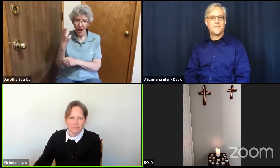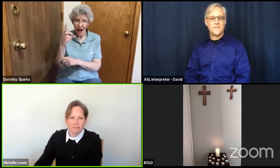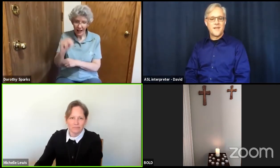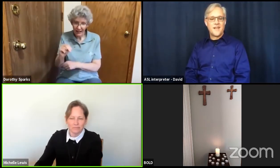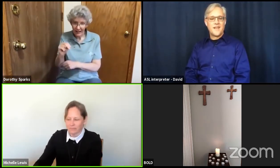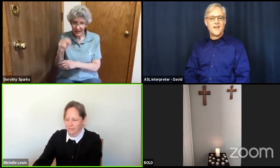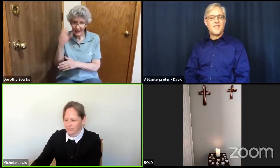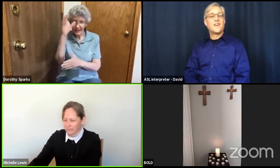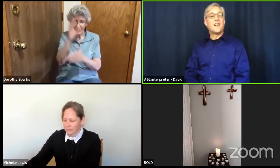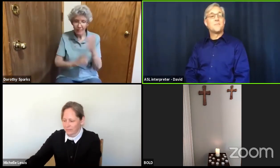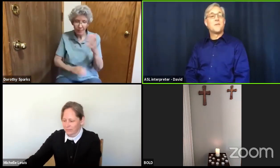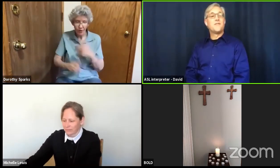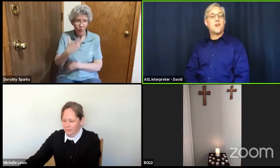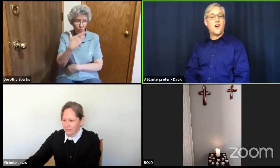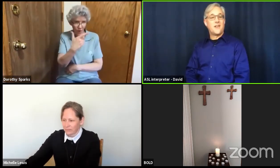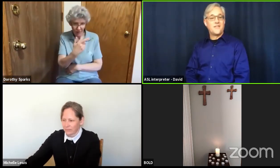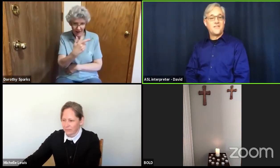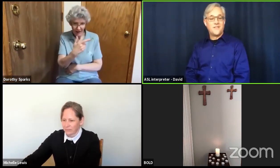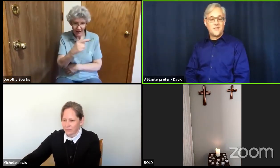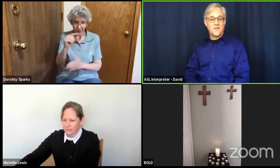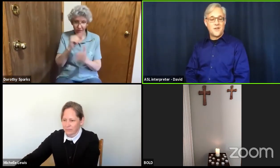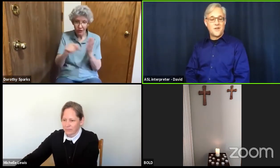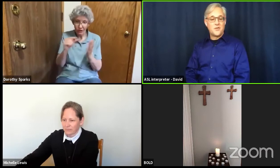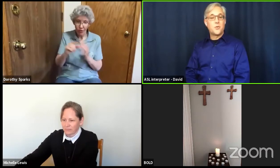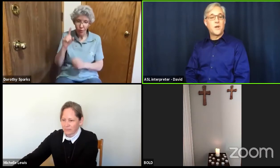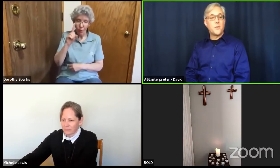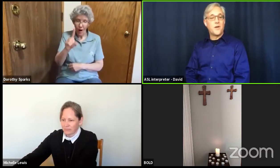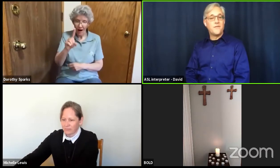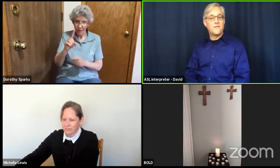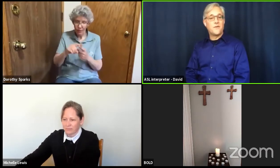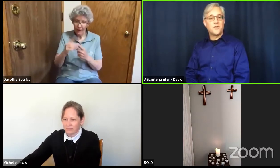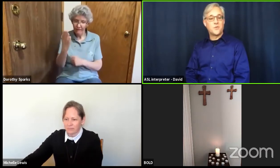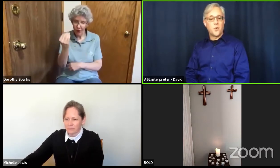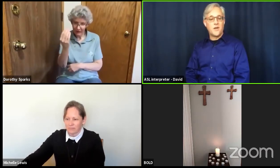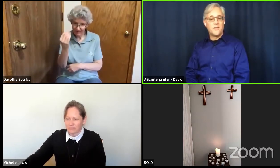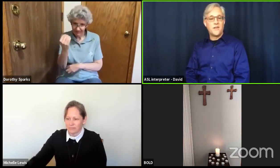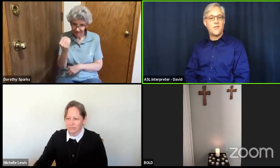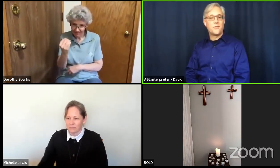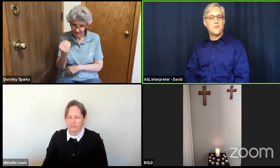Gospel of John, 21, verses 1 through 14.